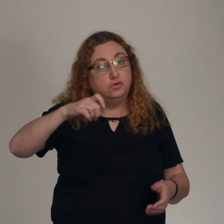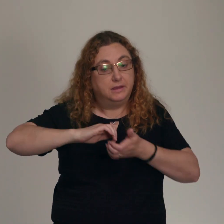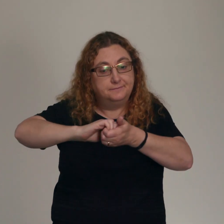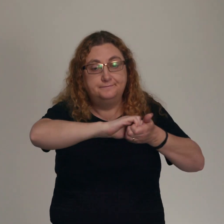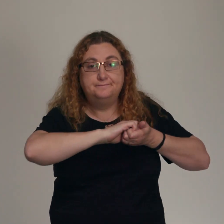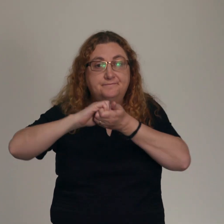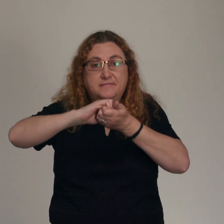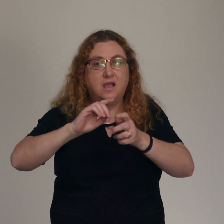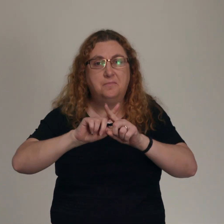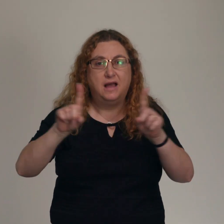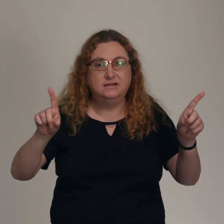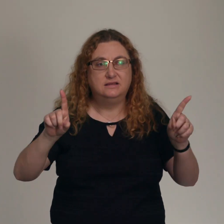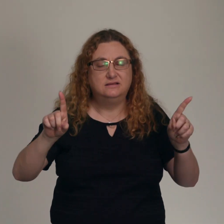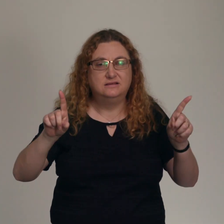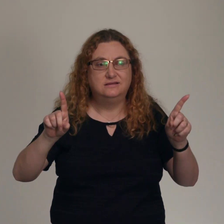We're a church filled with Iodia and Syntyche.